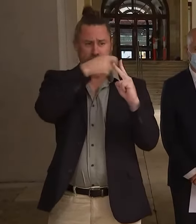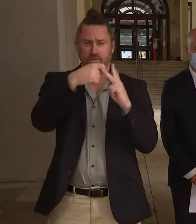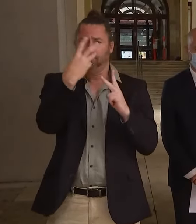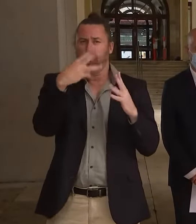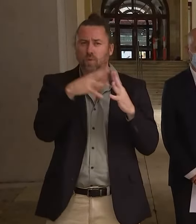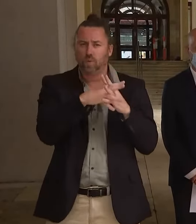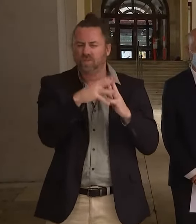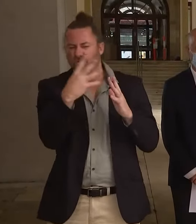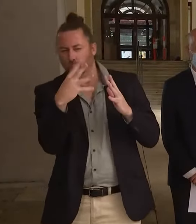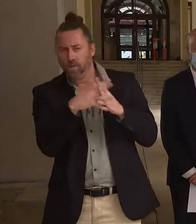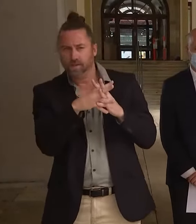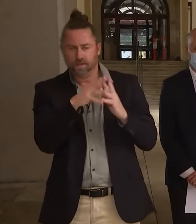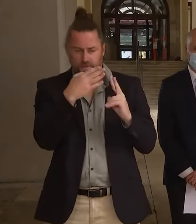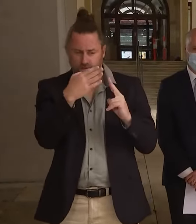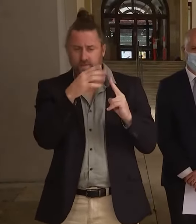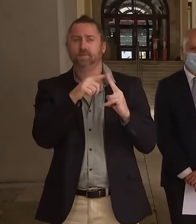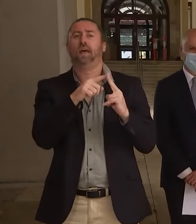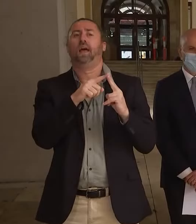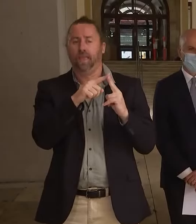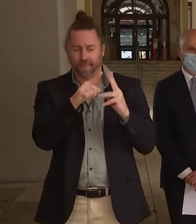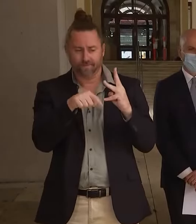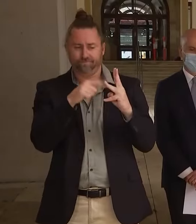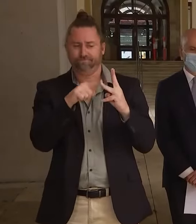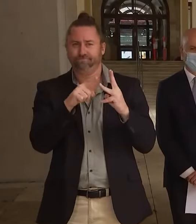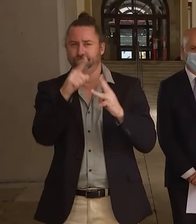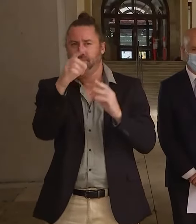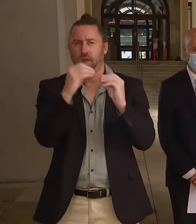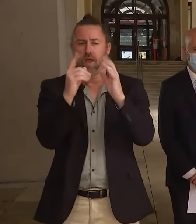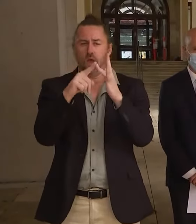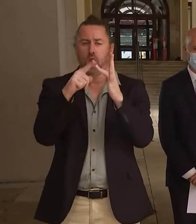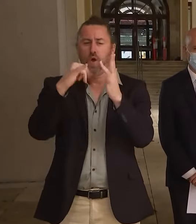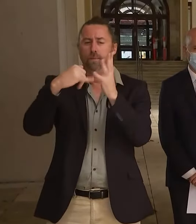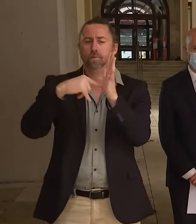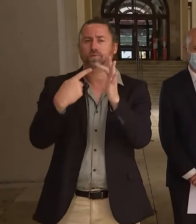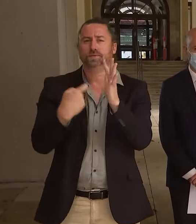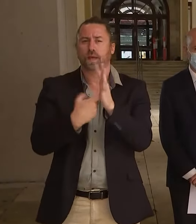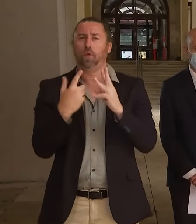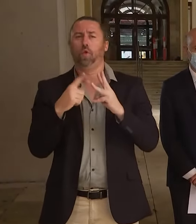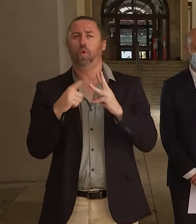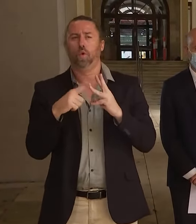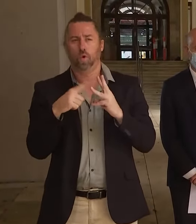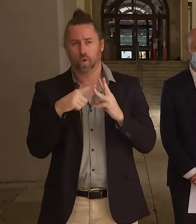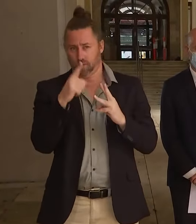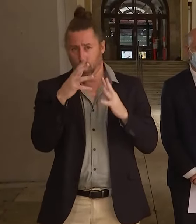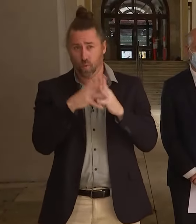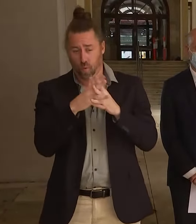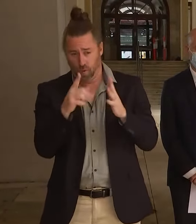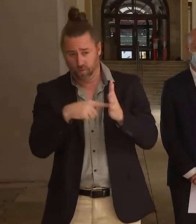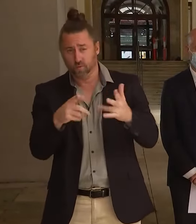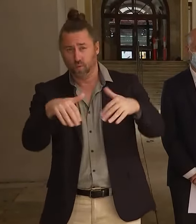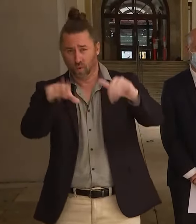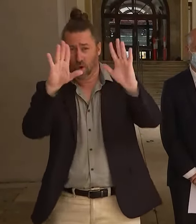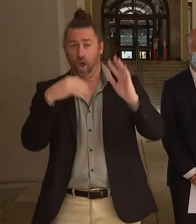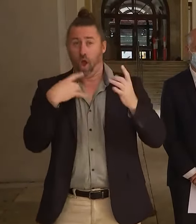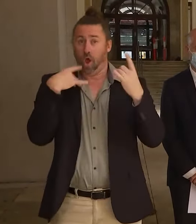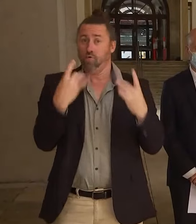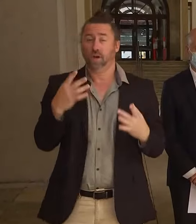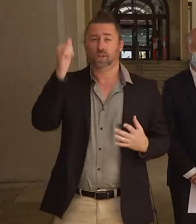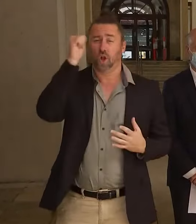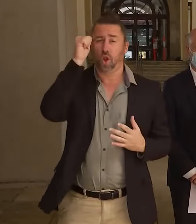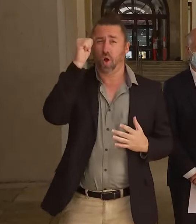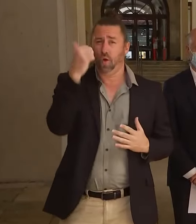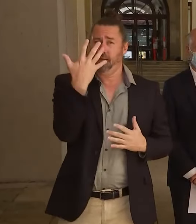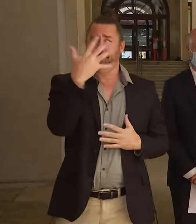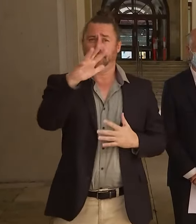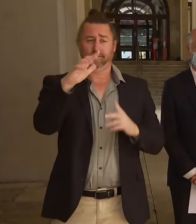your booster. We know boosters are important and we know that over 50% of the eligible population who are